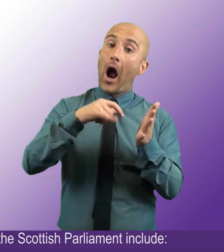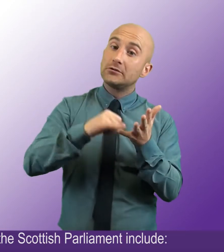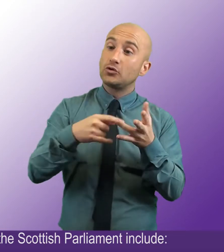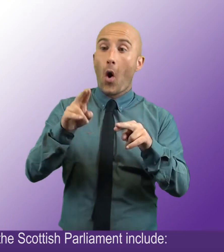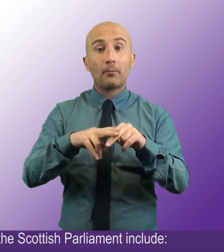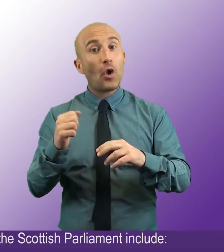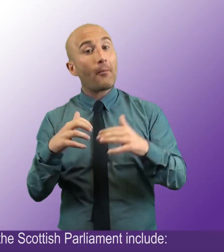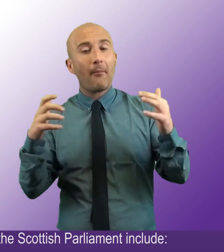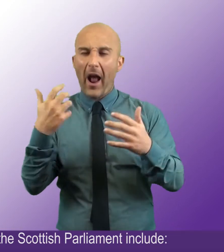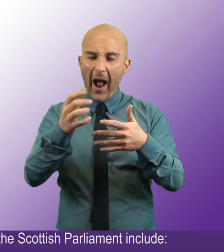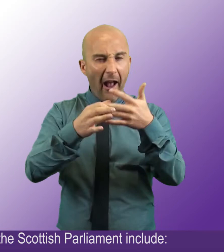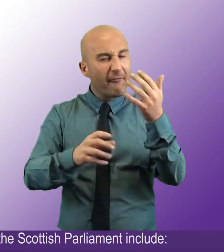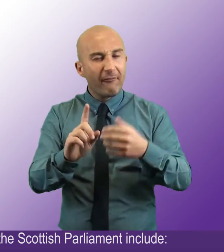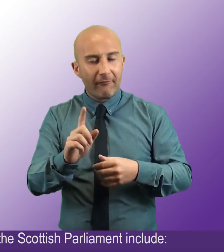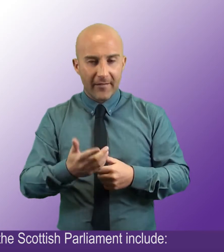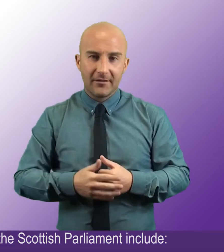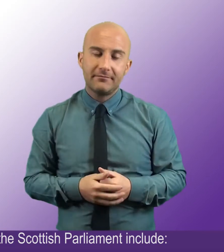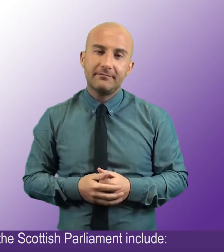Examples of Acts of the Scottish Parliament include